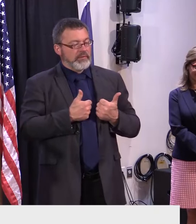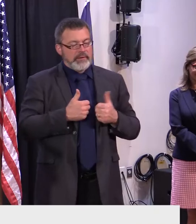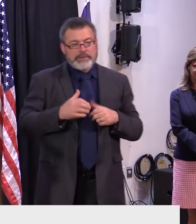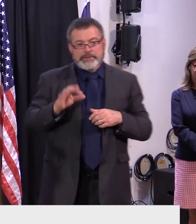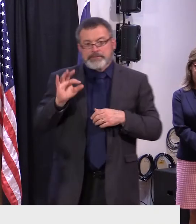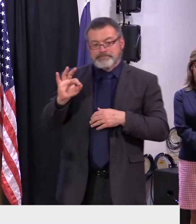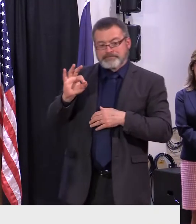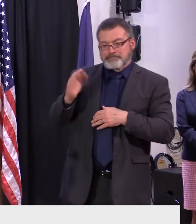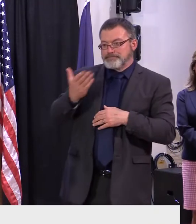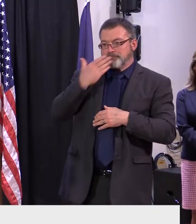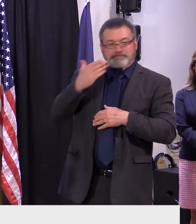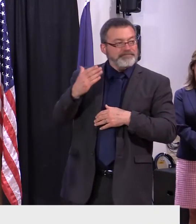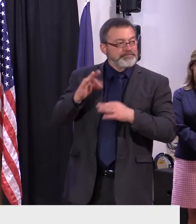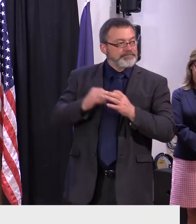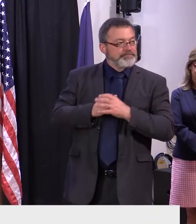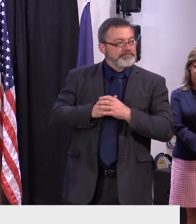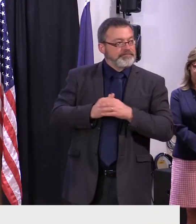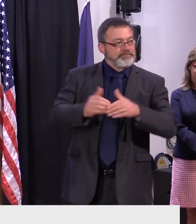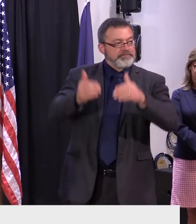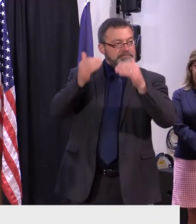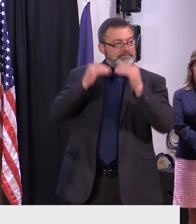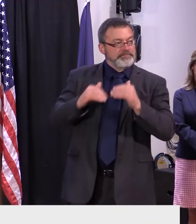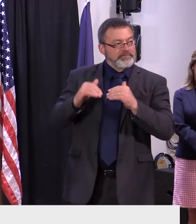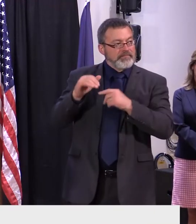guy page vermont daily chronicle